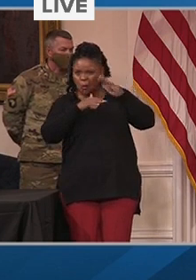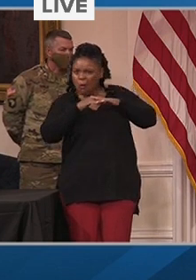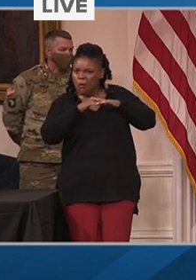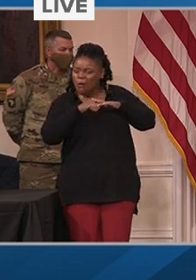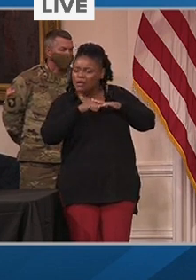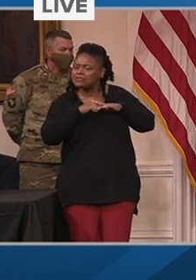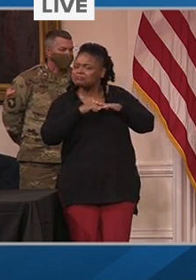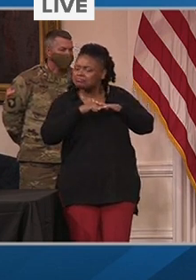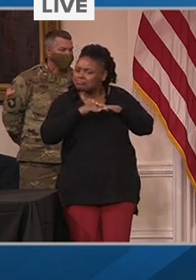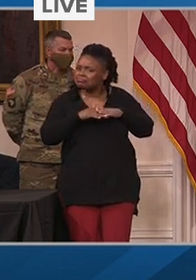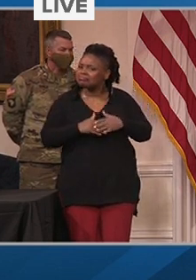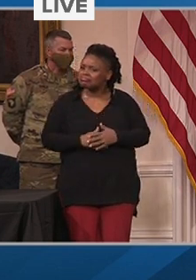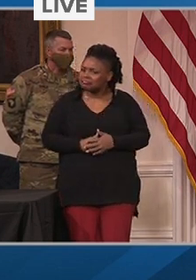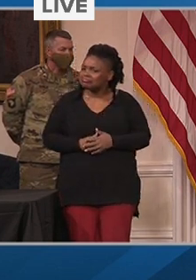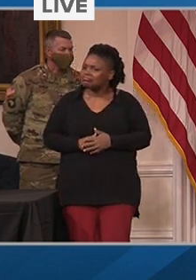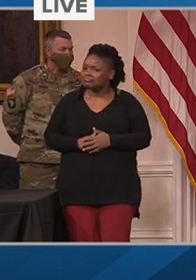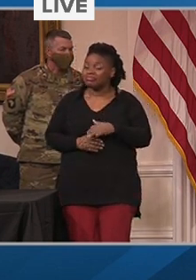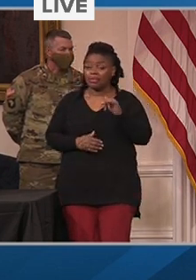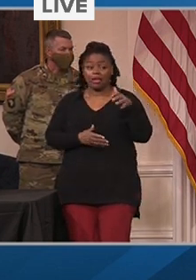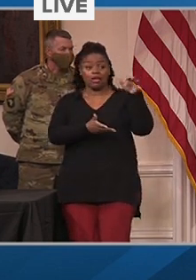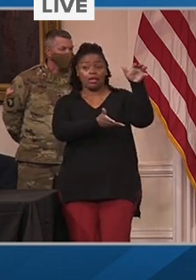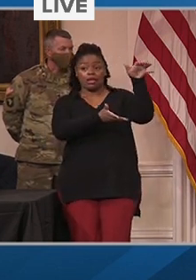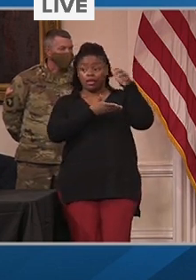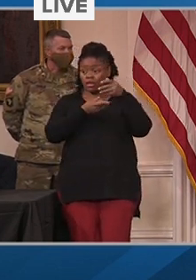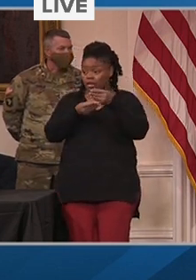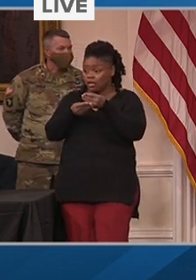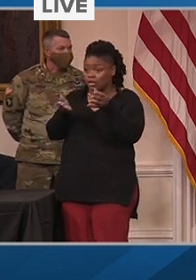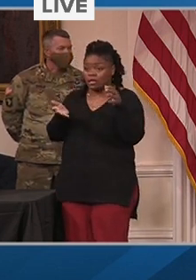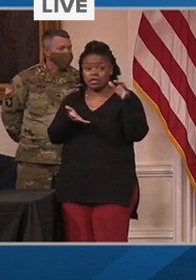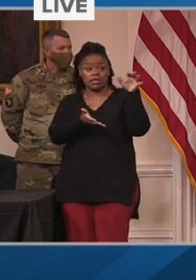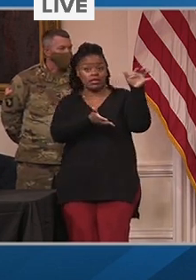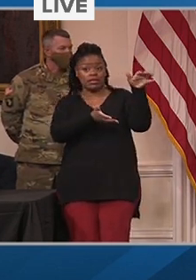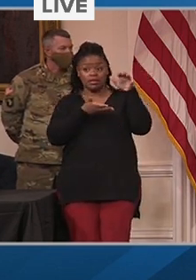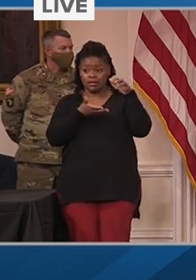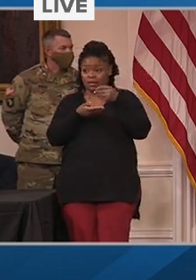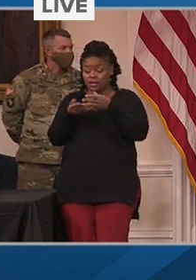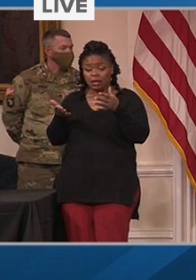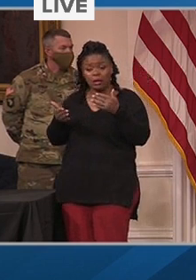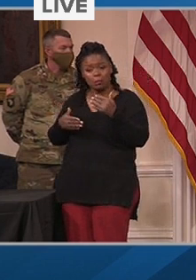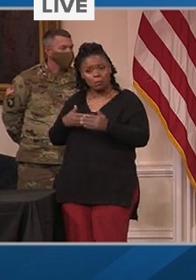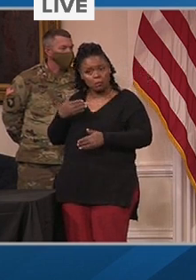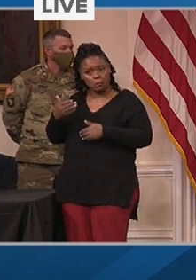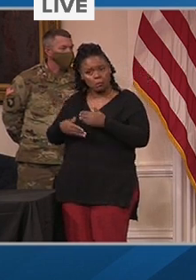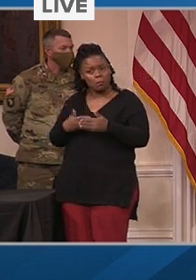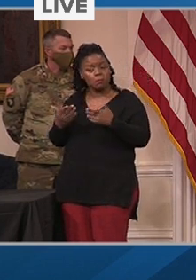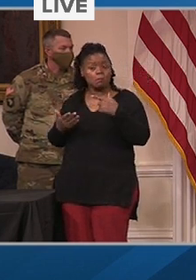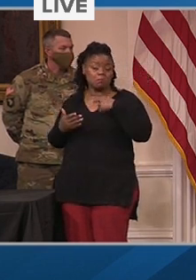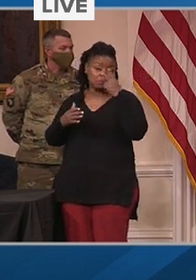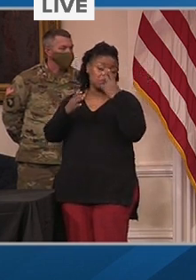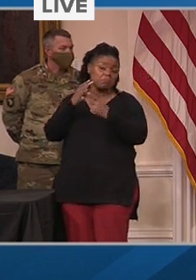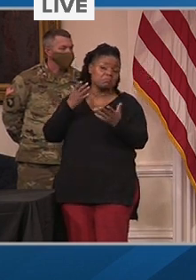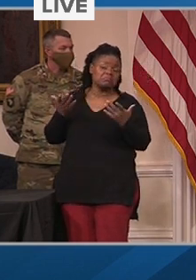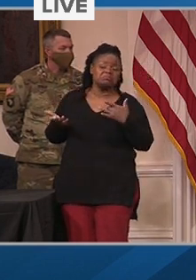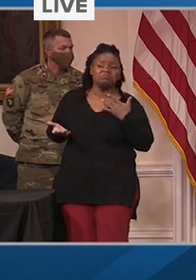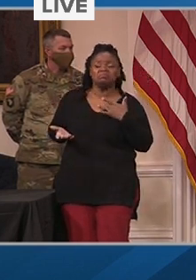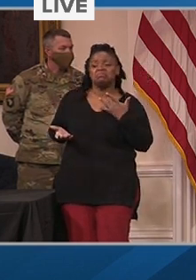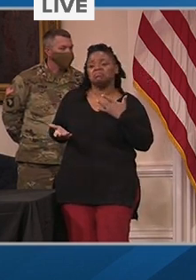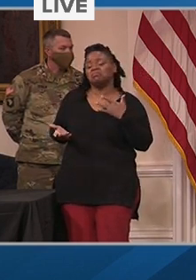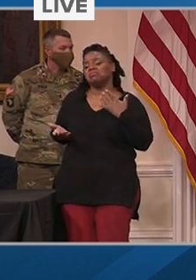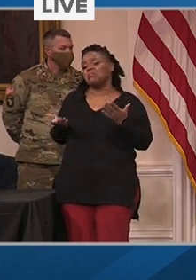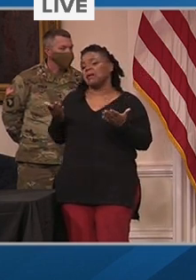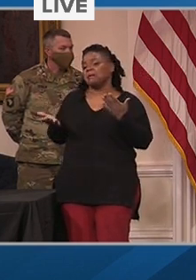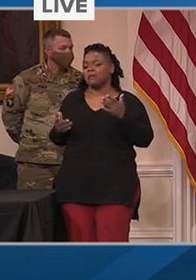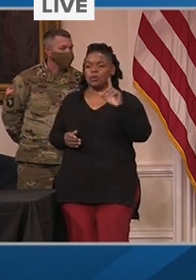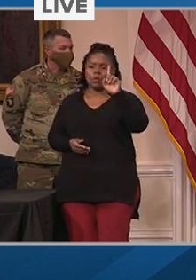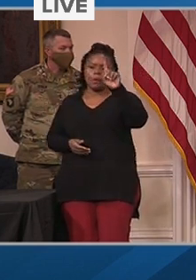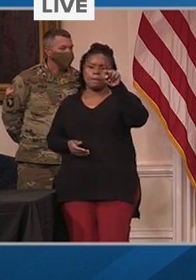pace of allocation from our federal partners, we would expect to have 1.8